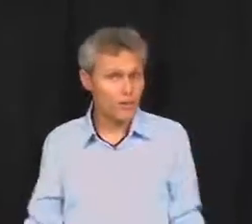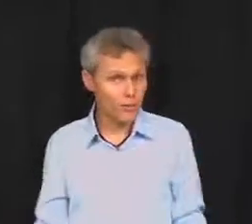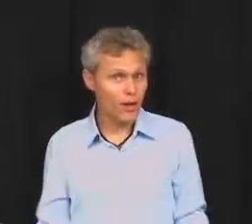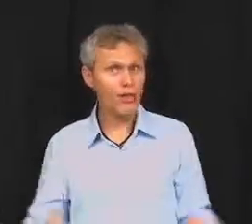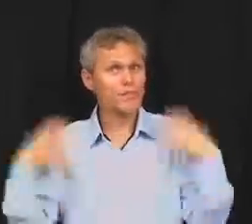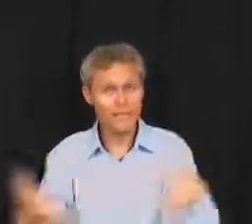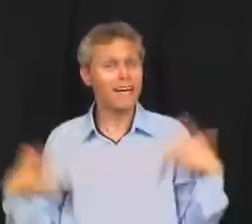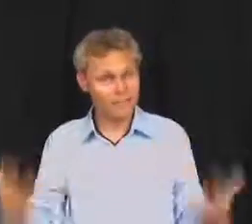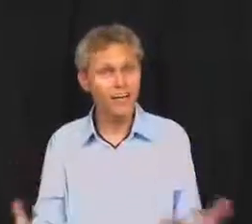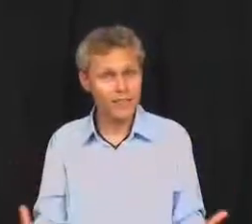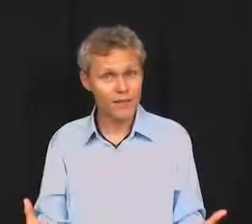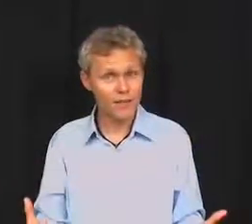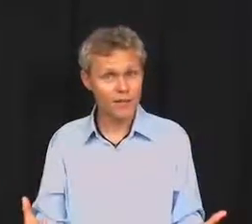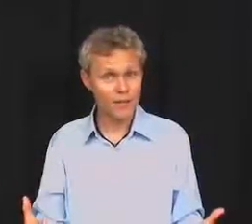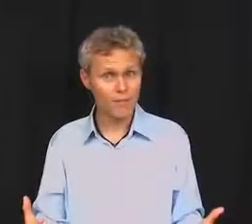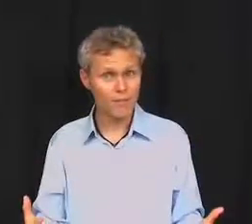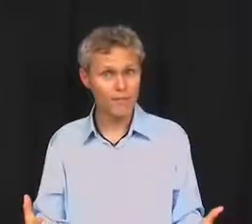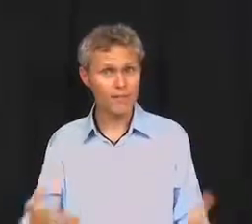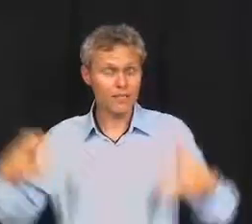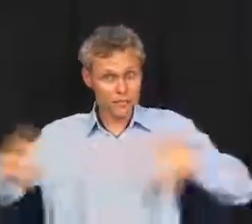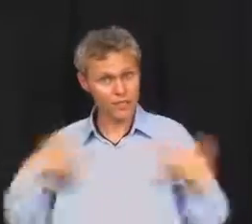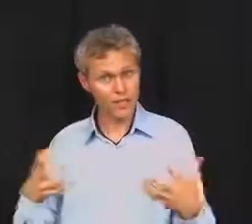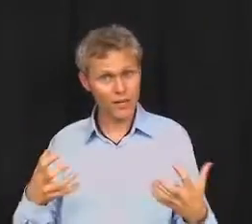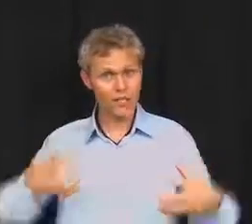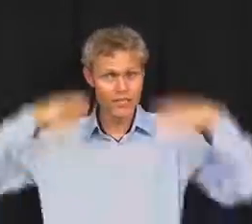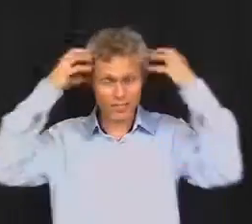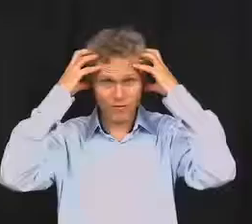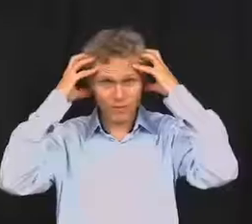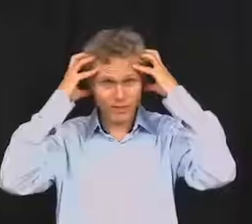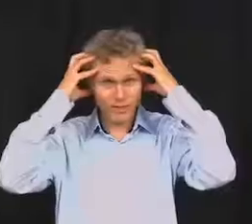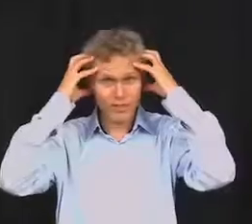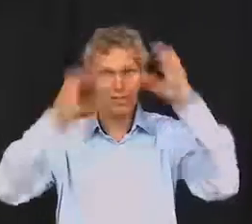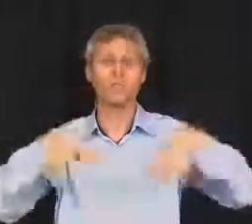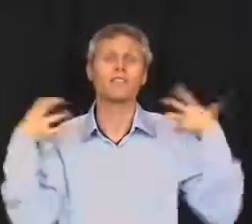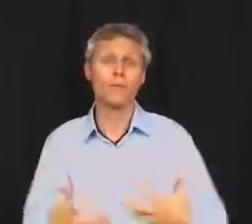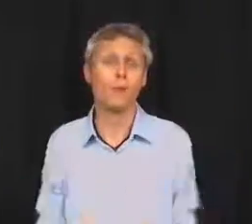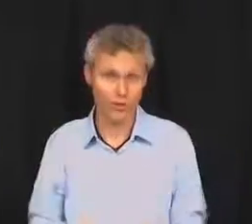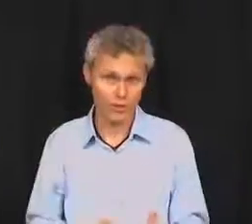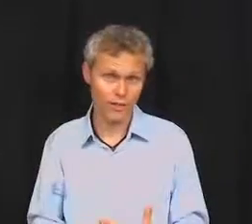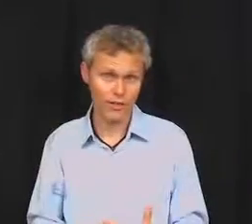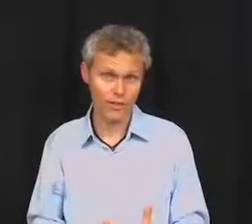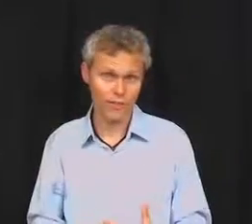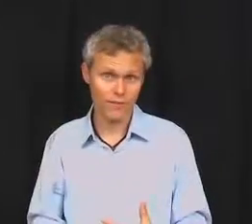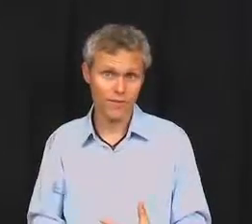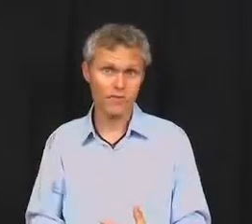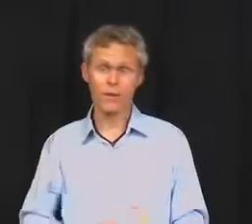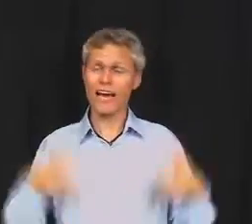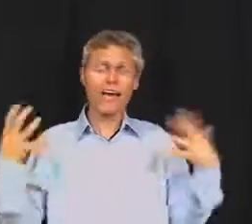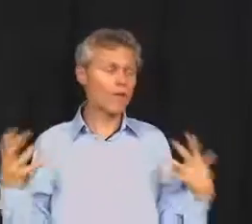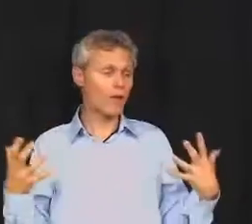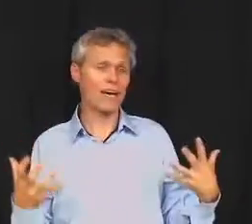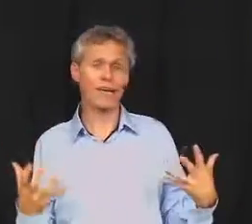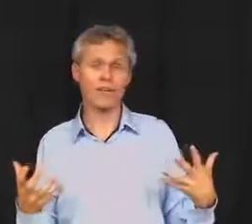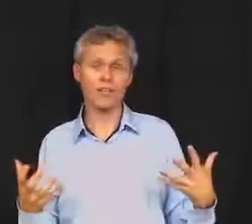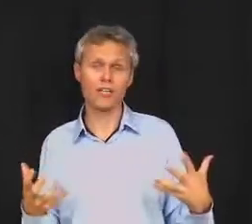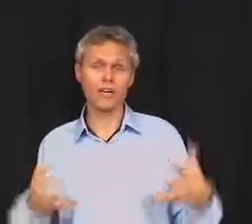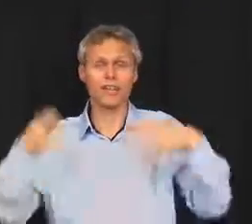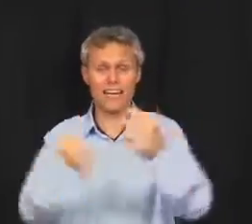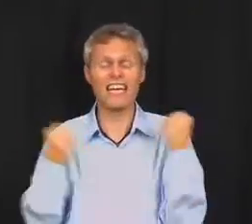I do it all? It's because I have tons of energy. Tons of physical energy, tons of mental energy, tons of emotional energy. So, I have all that energy. I have that